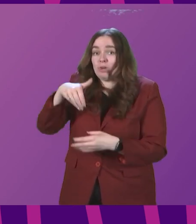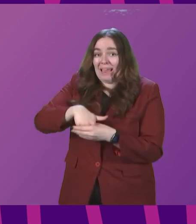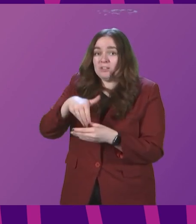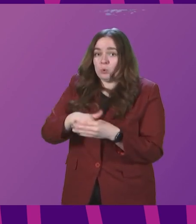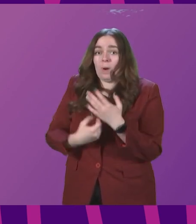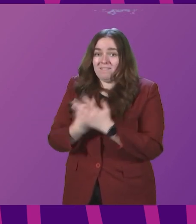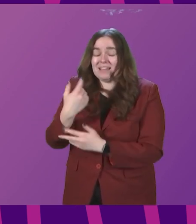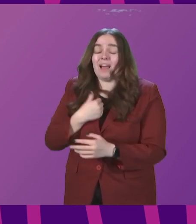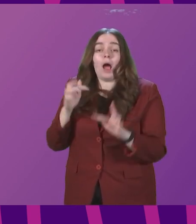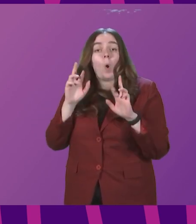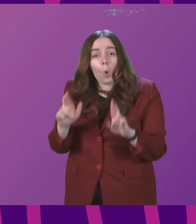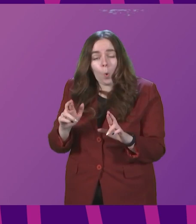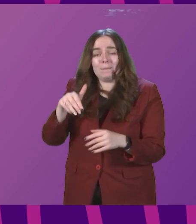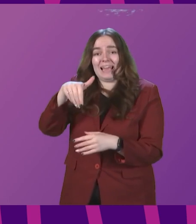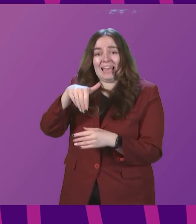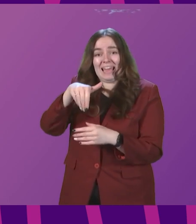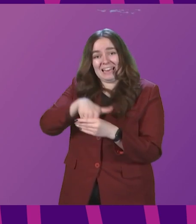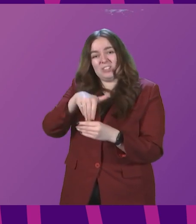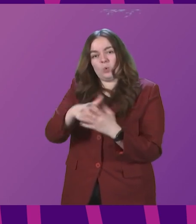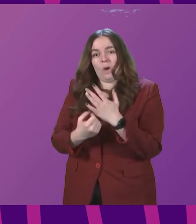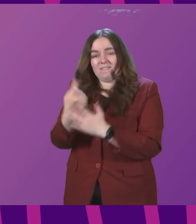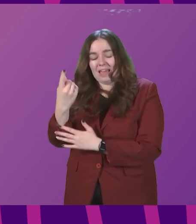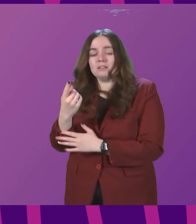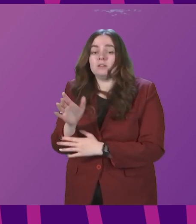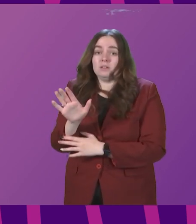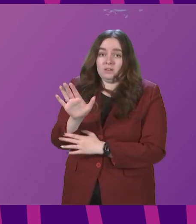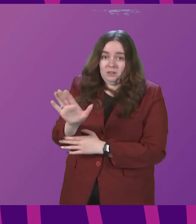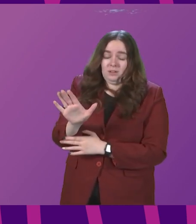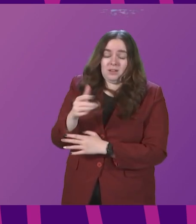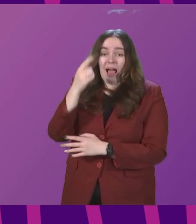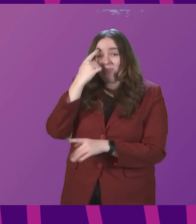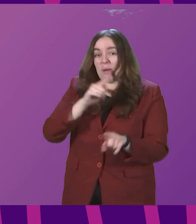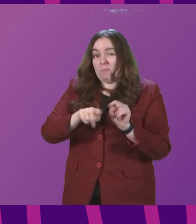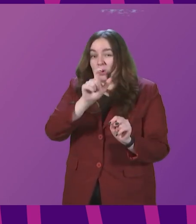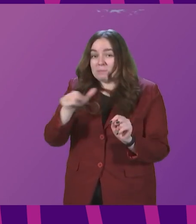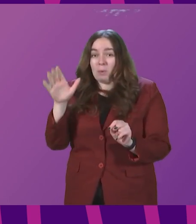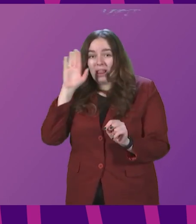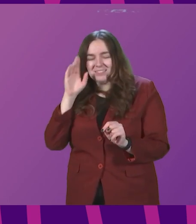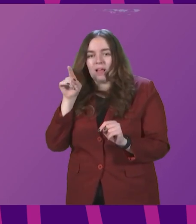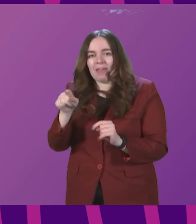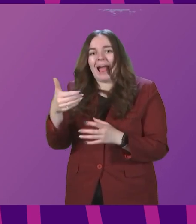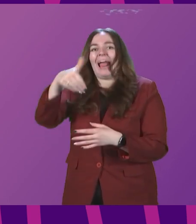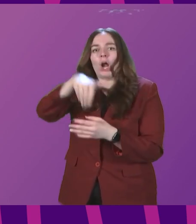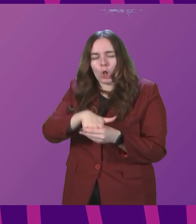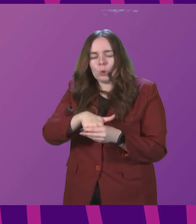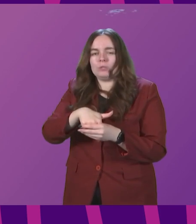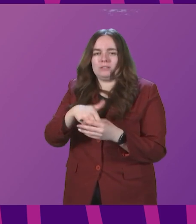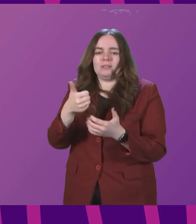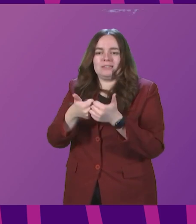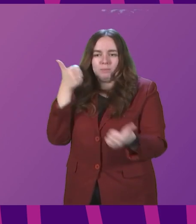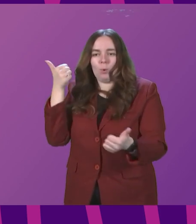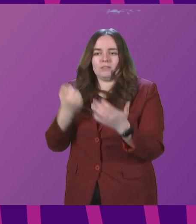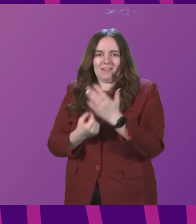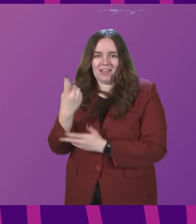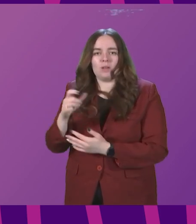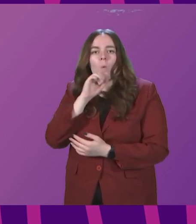hope that we will see indoor events, which for the avoidance of doubt, although I think most people listening would probably know this, that includes indoor sporting events, will